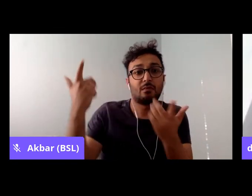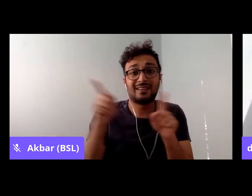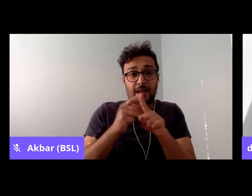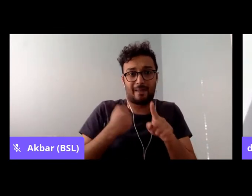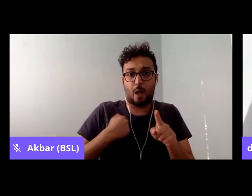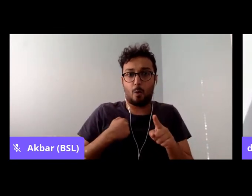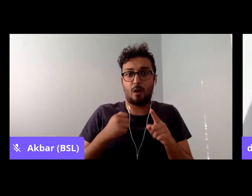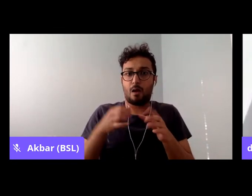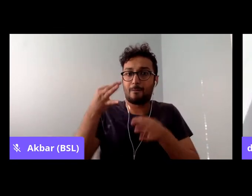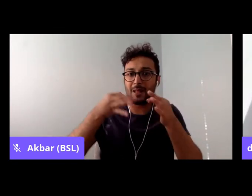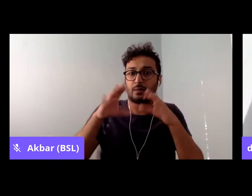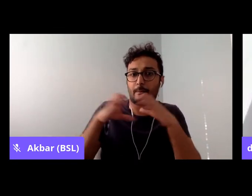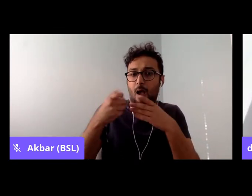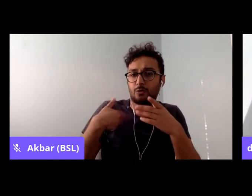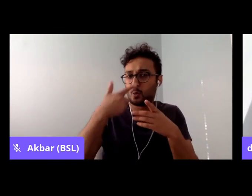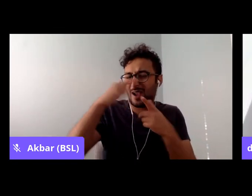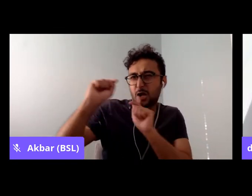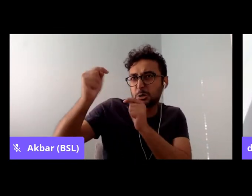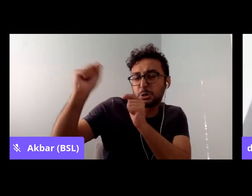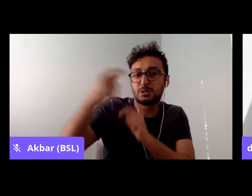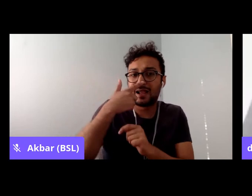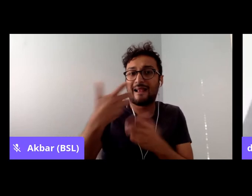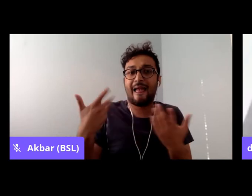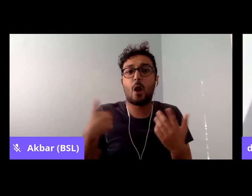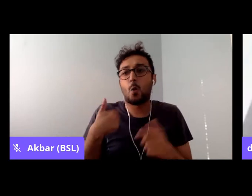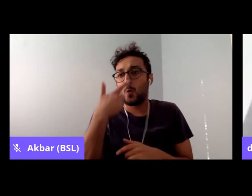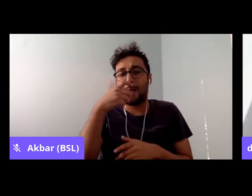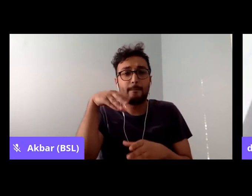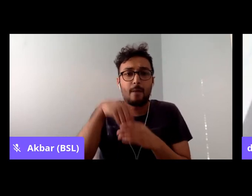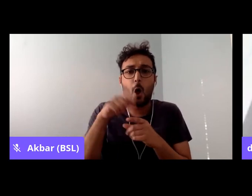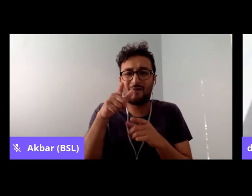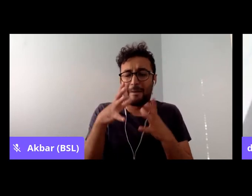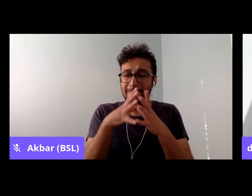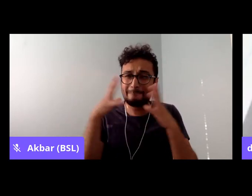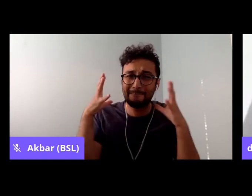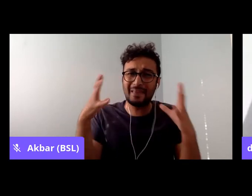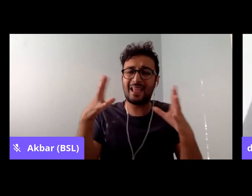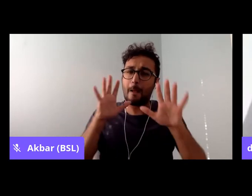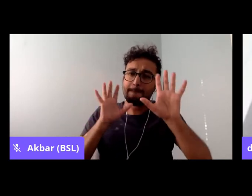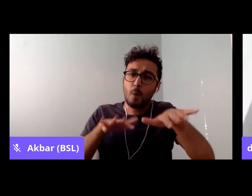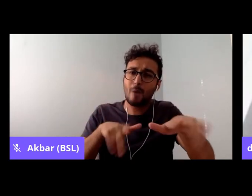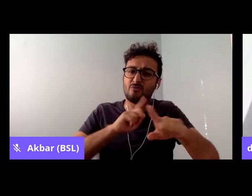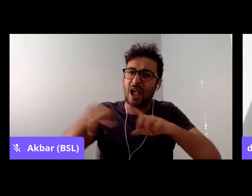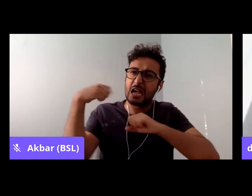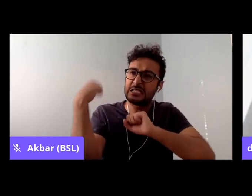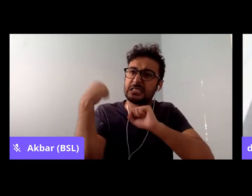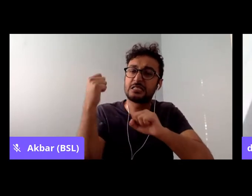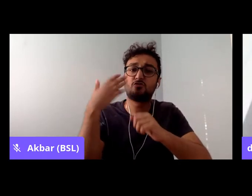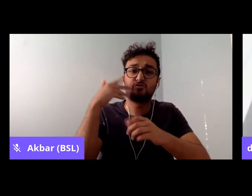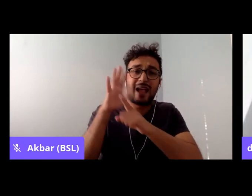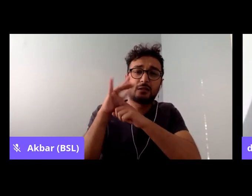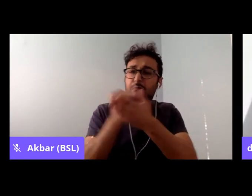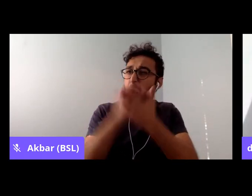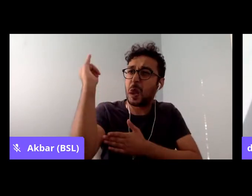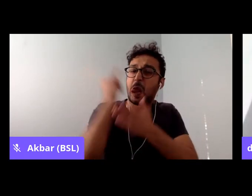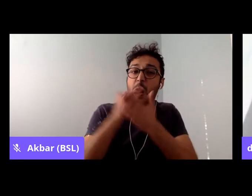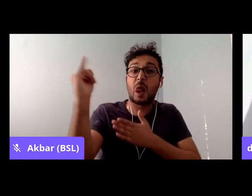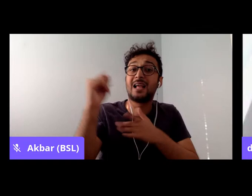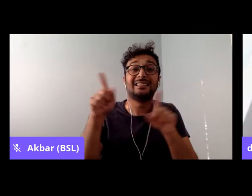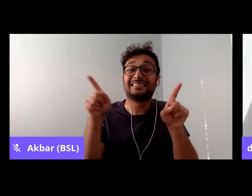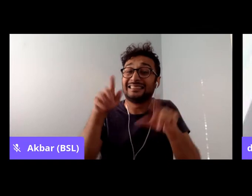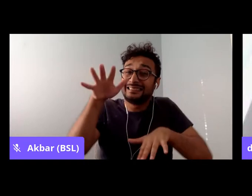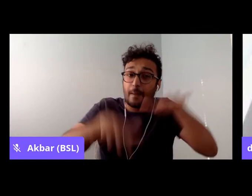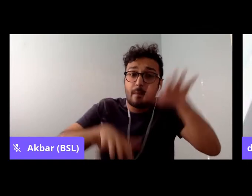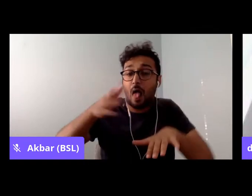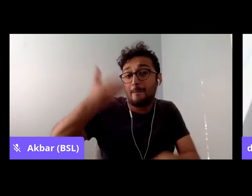we can be part of a mass anti-racist movement. And like the United States civil rights movement before it,